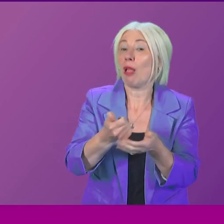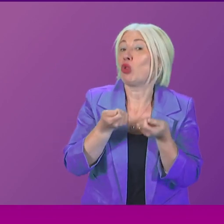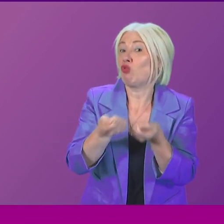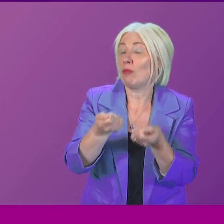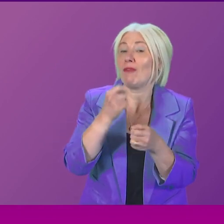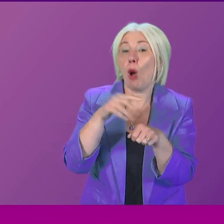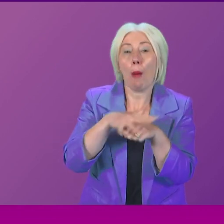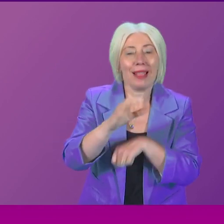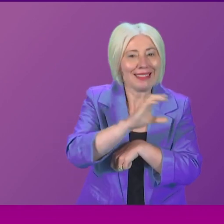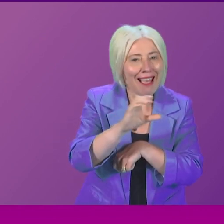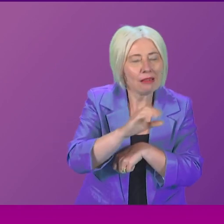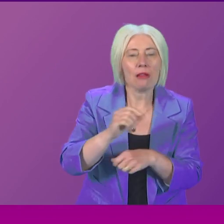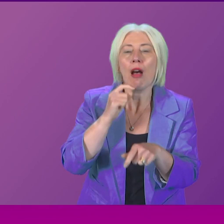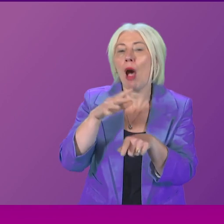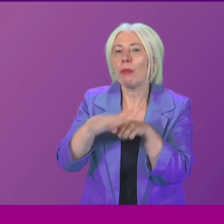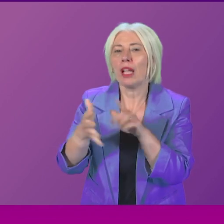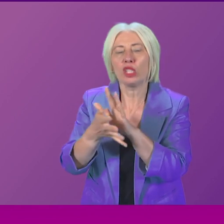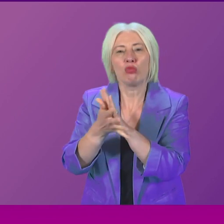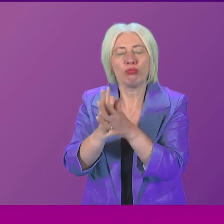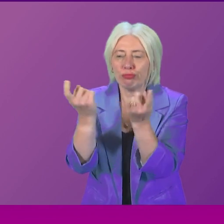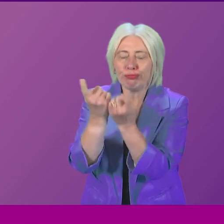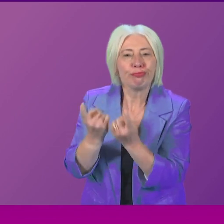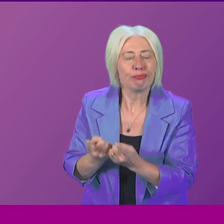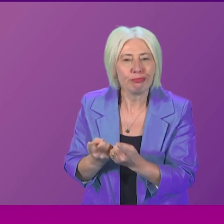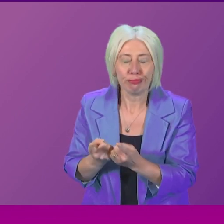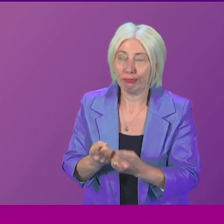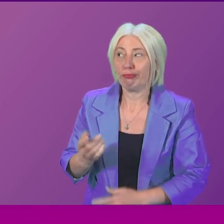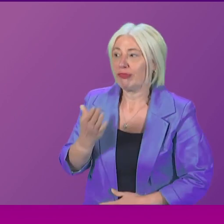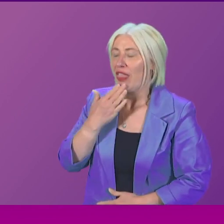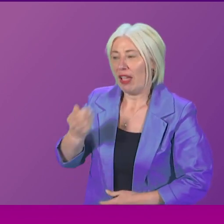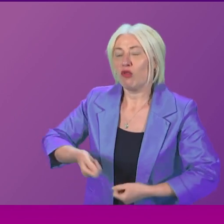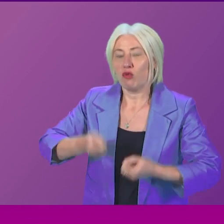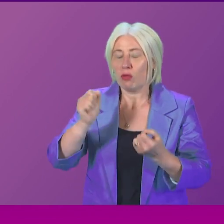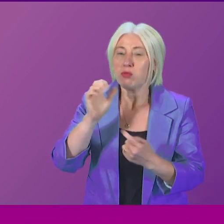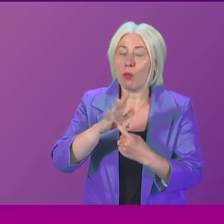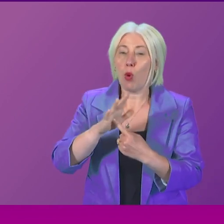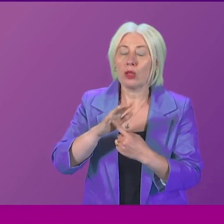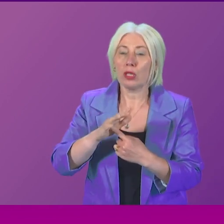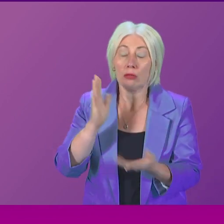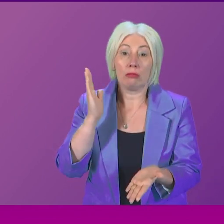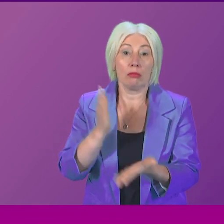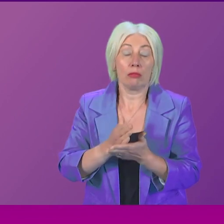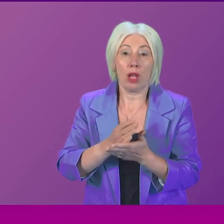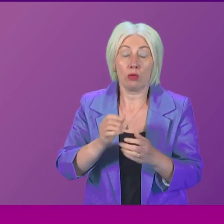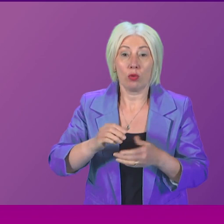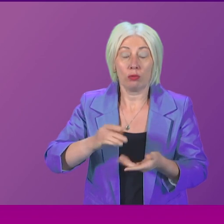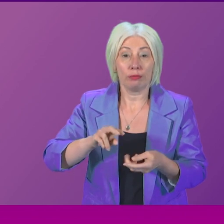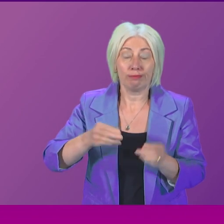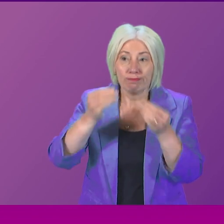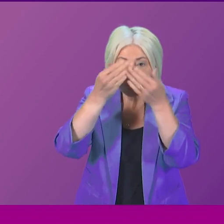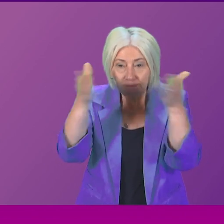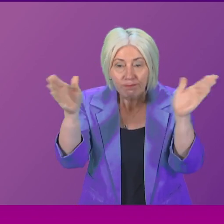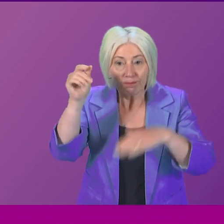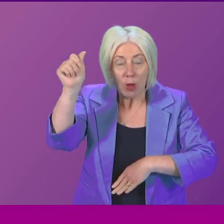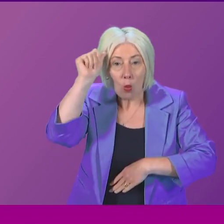disorders. First Minister. Thank you, Bill Kidd, for raising this important issue. I fully agree that increasing awareness of the importance